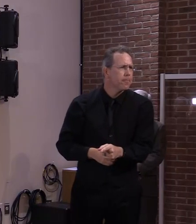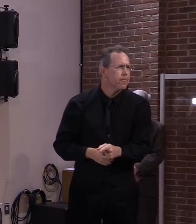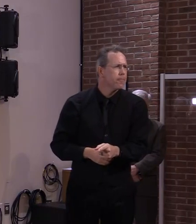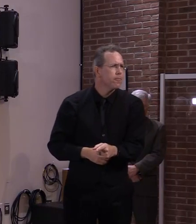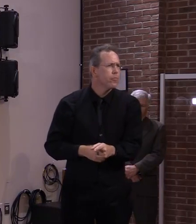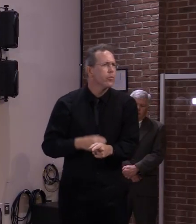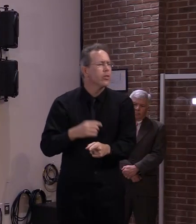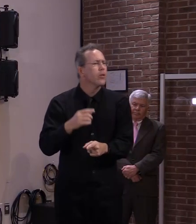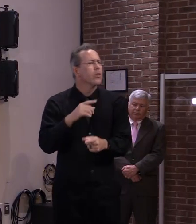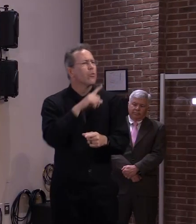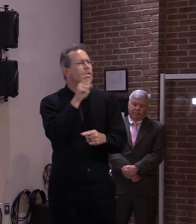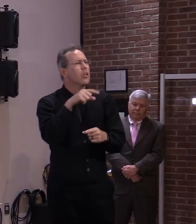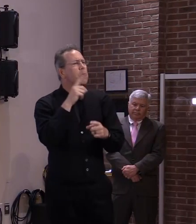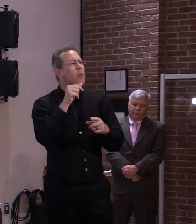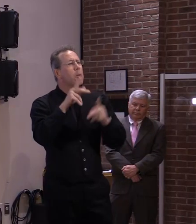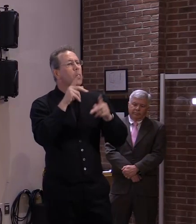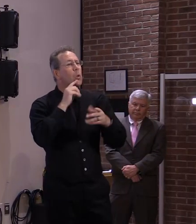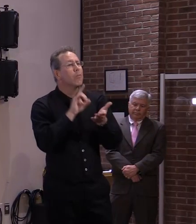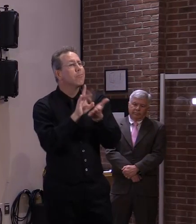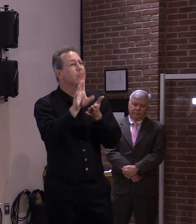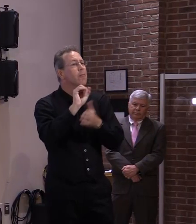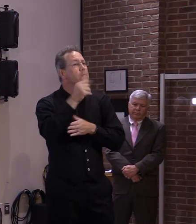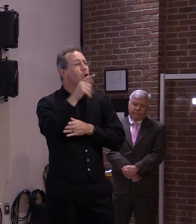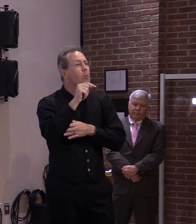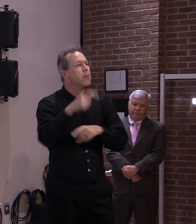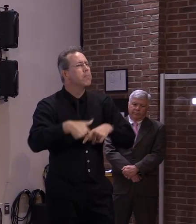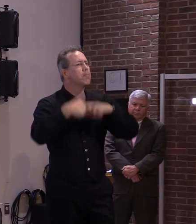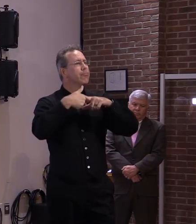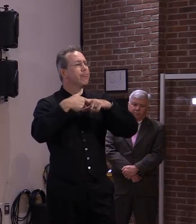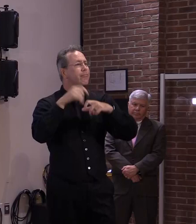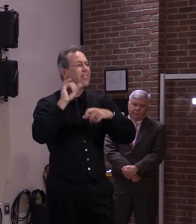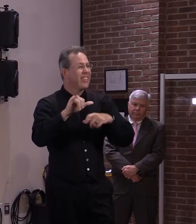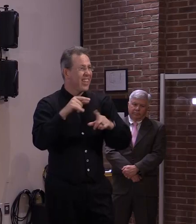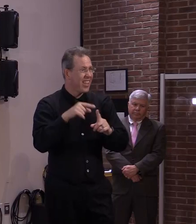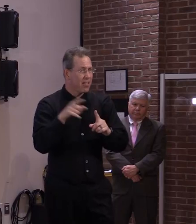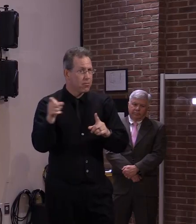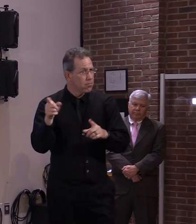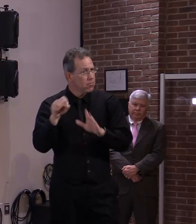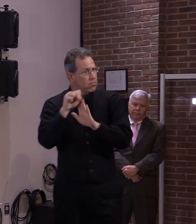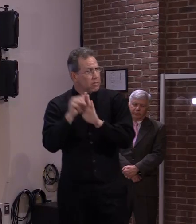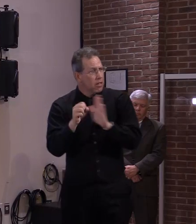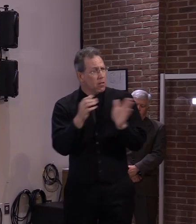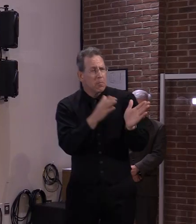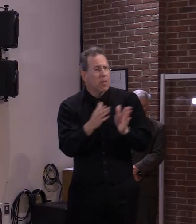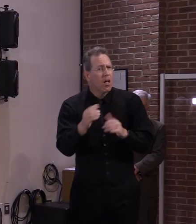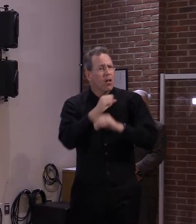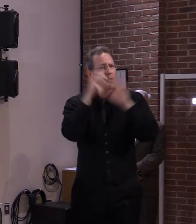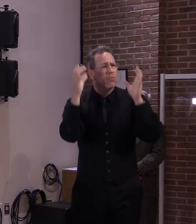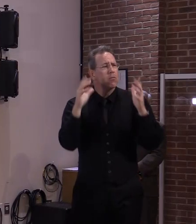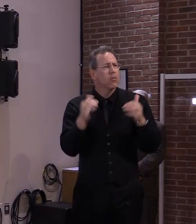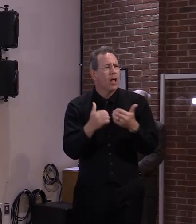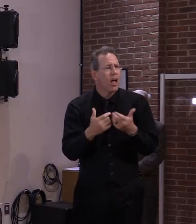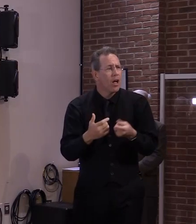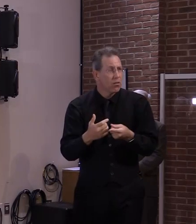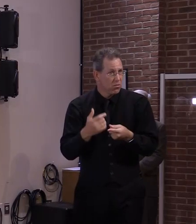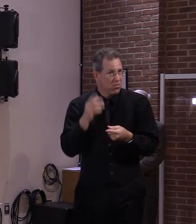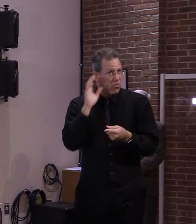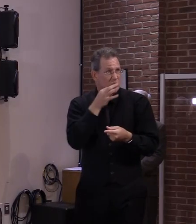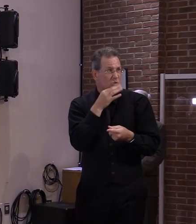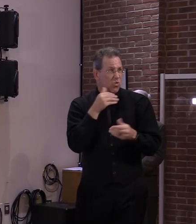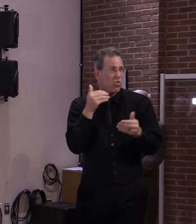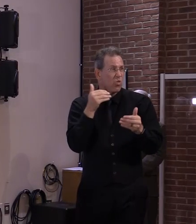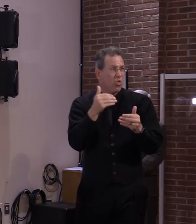state is preparing for what's going to happen when presumably at least some people are going to have to leave their rentals.